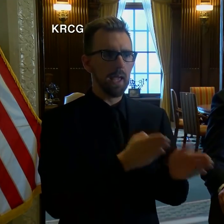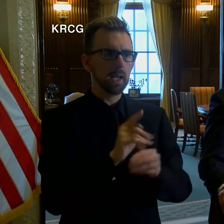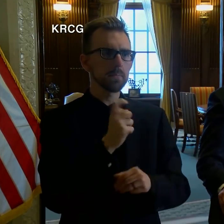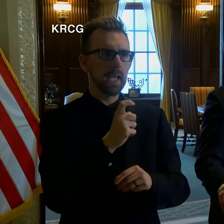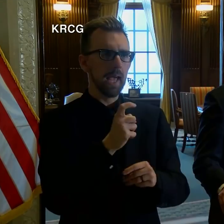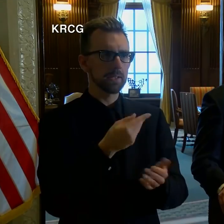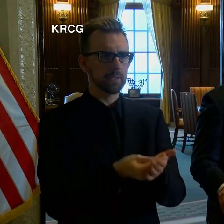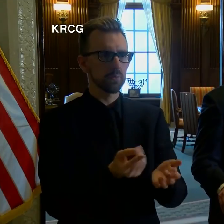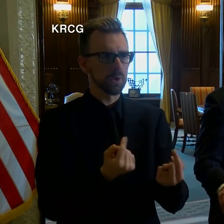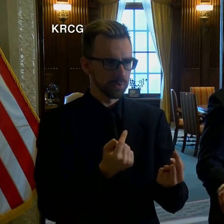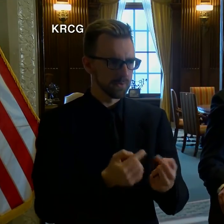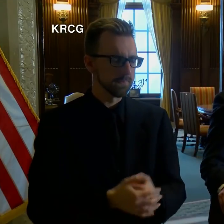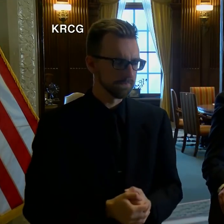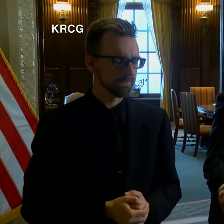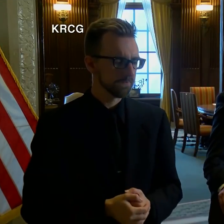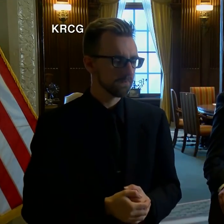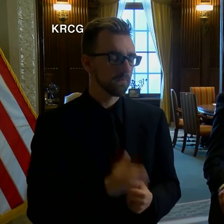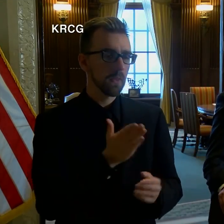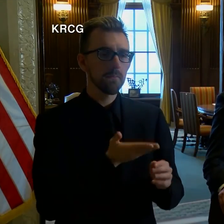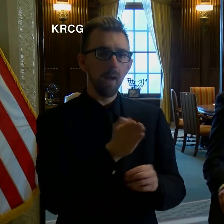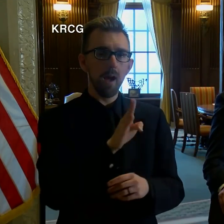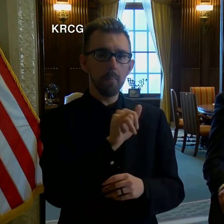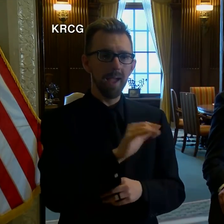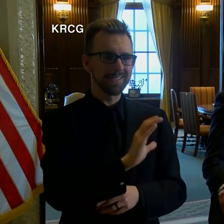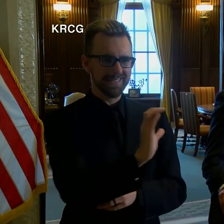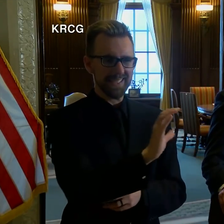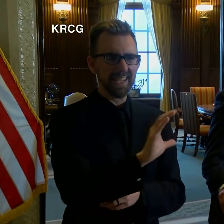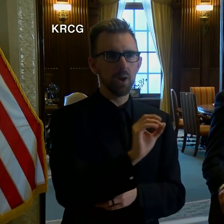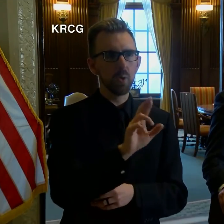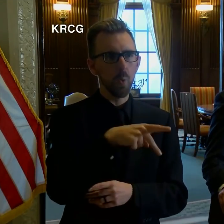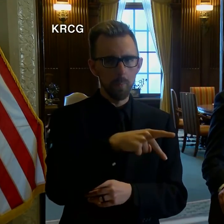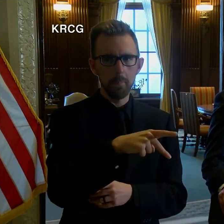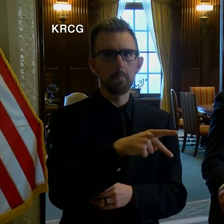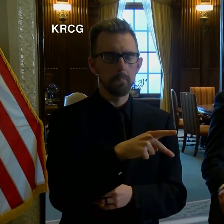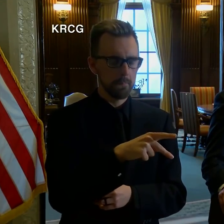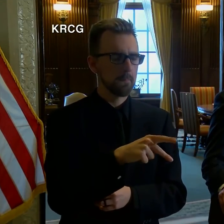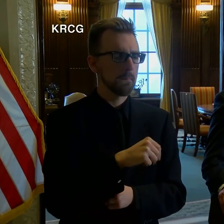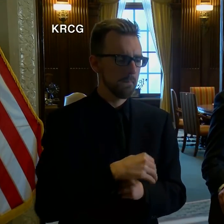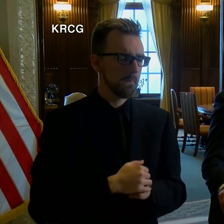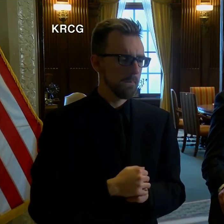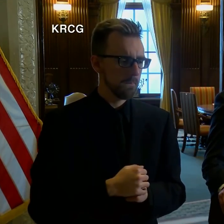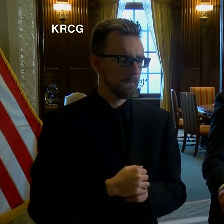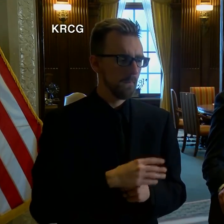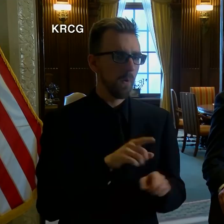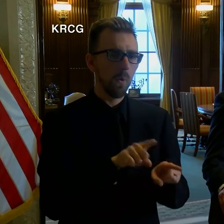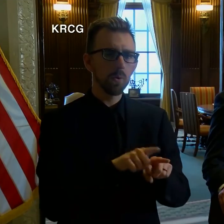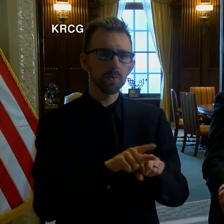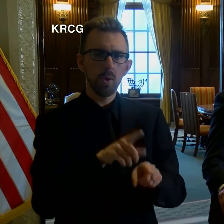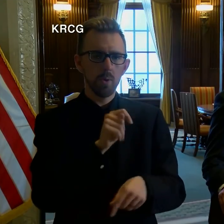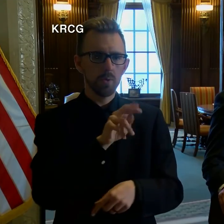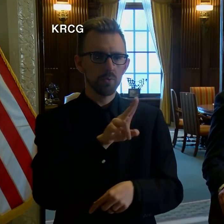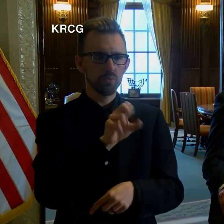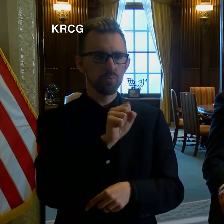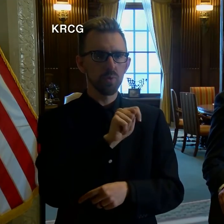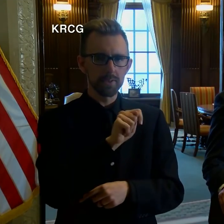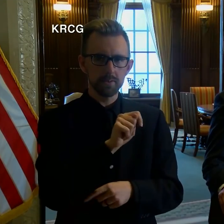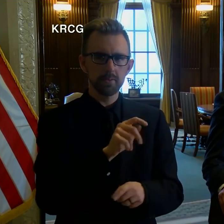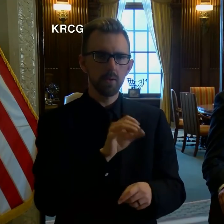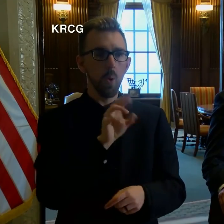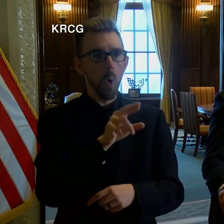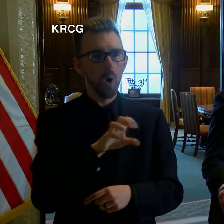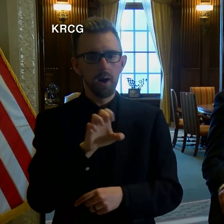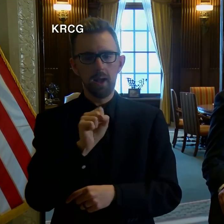to Income tax returns filed by C corporations and income tax returns filed by trusts or